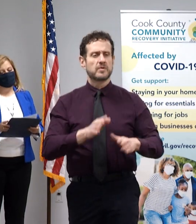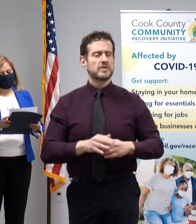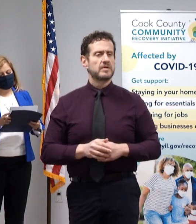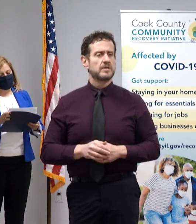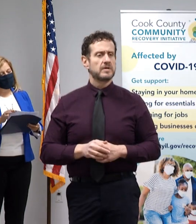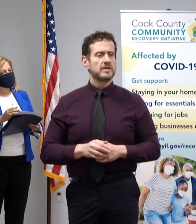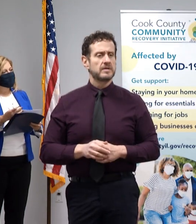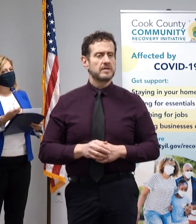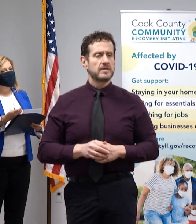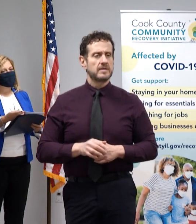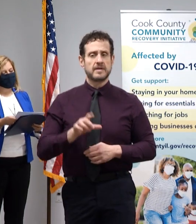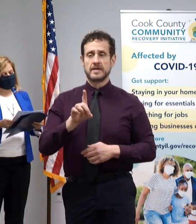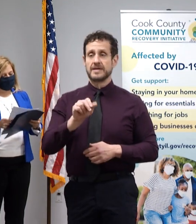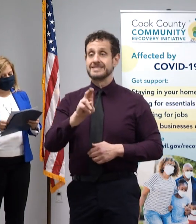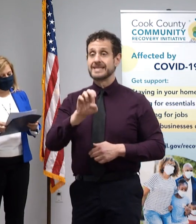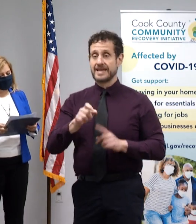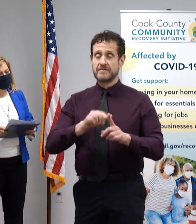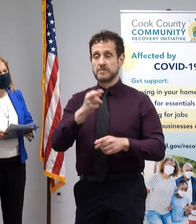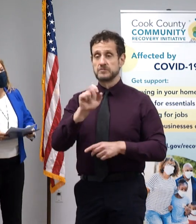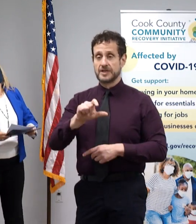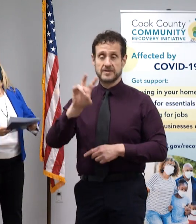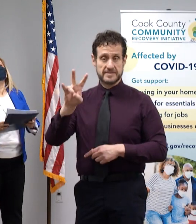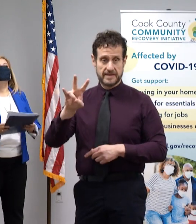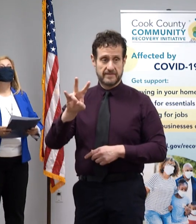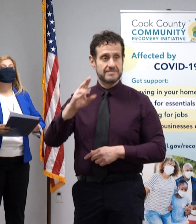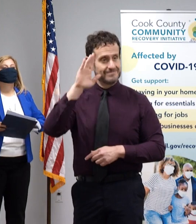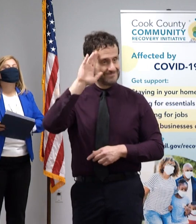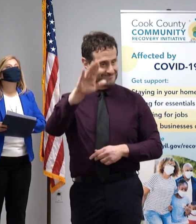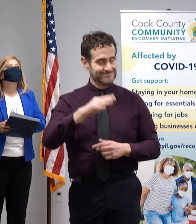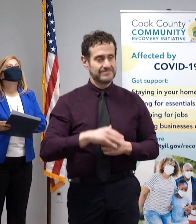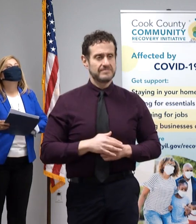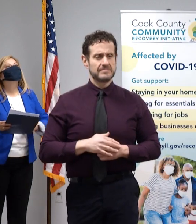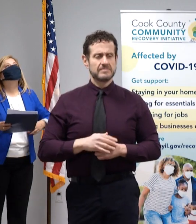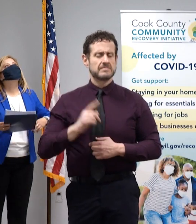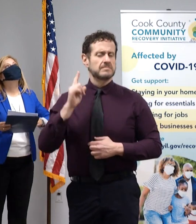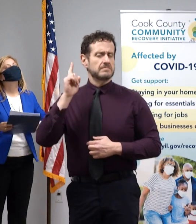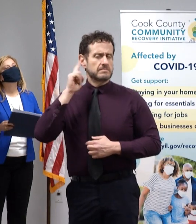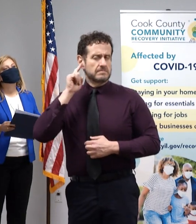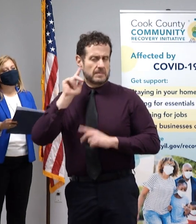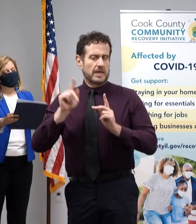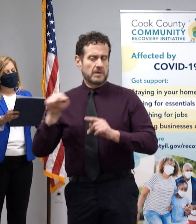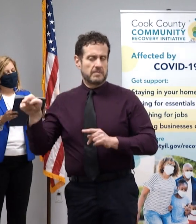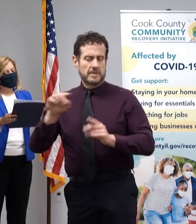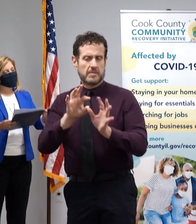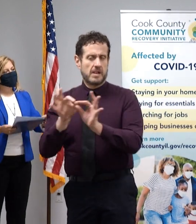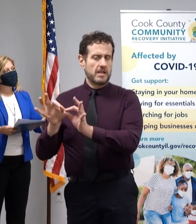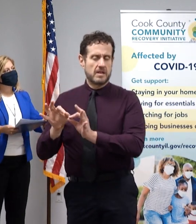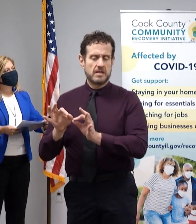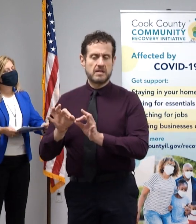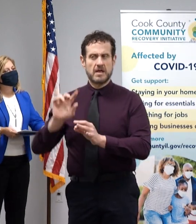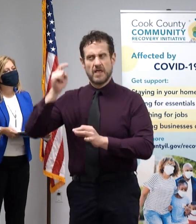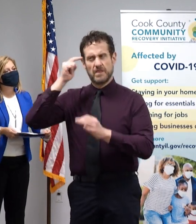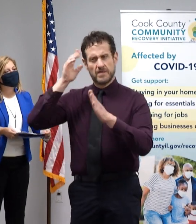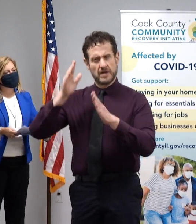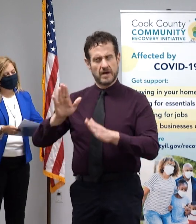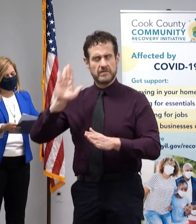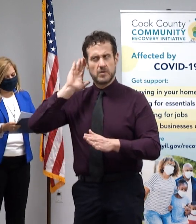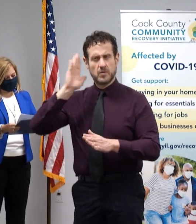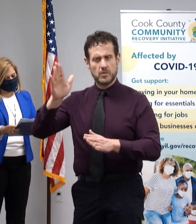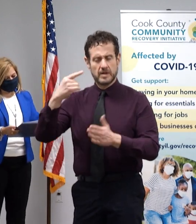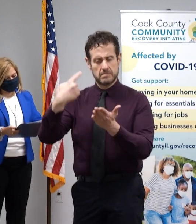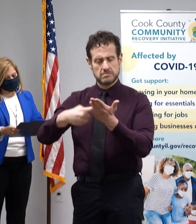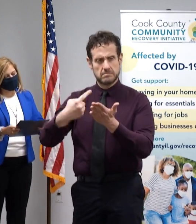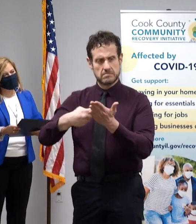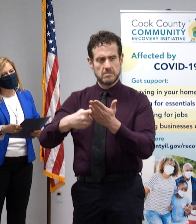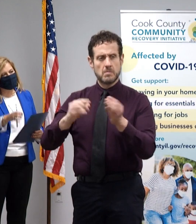it's Diane from Channel 7, Madam President. Hi, Diane. We're hearing from our sources that the governor is going to talk about